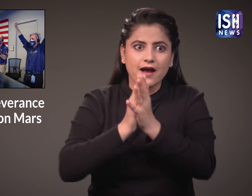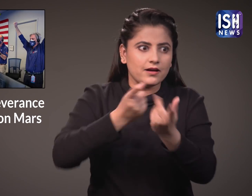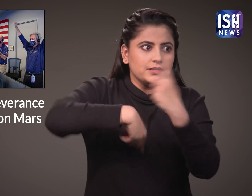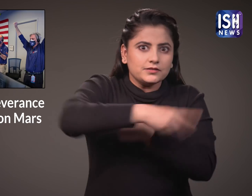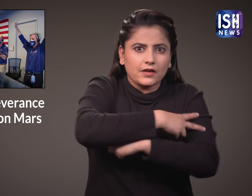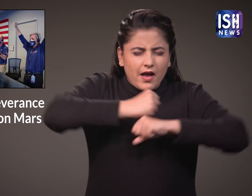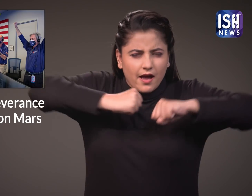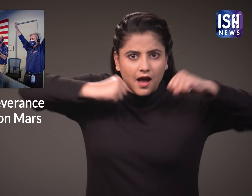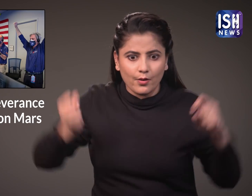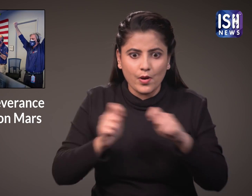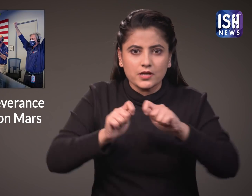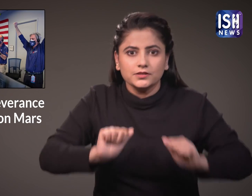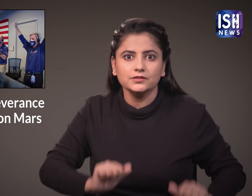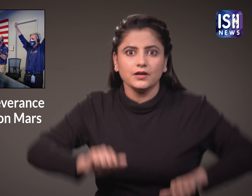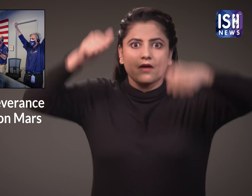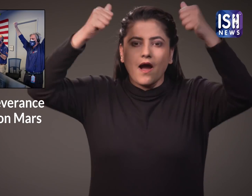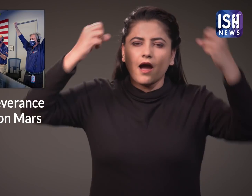NASA were overjoyed and began applauding.